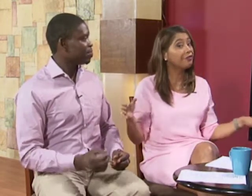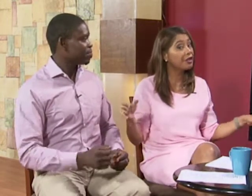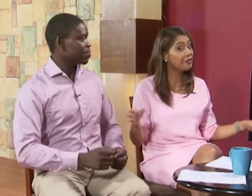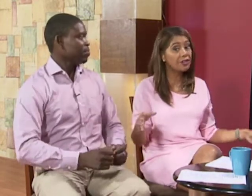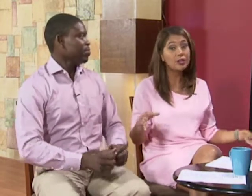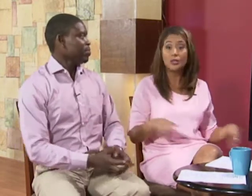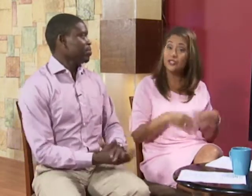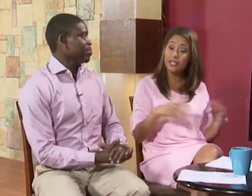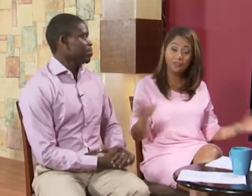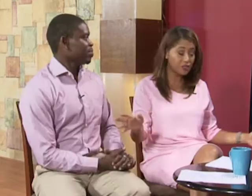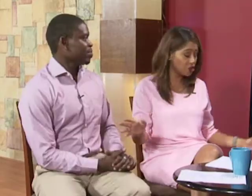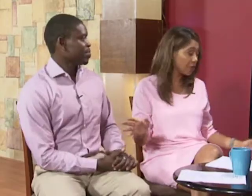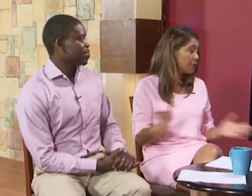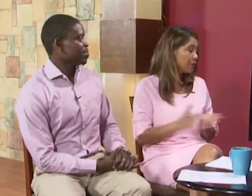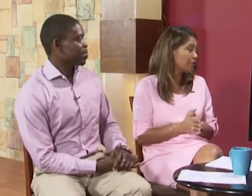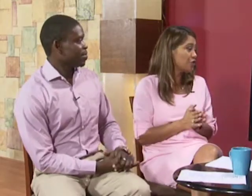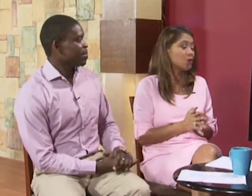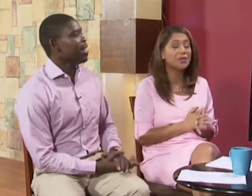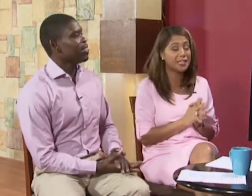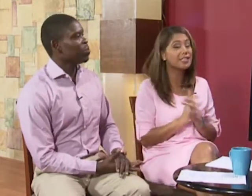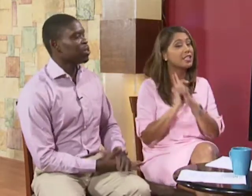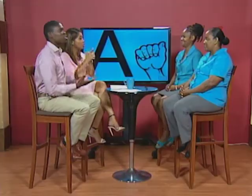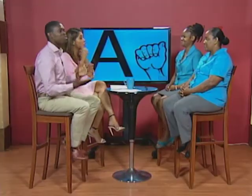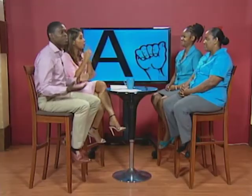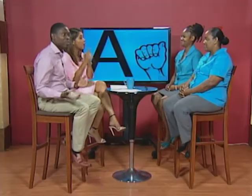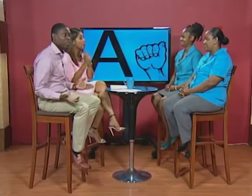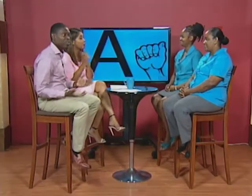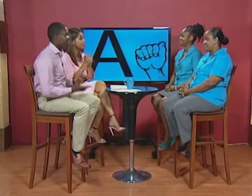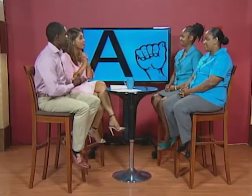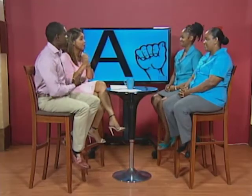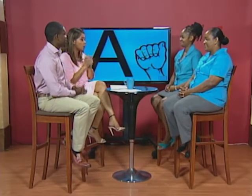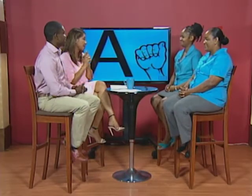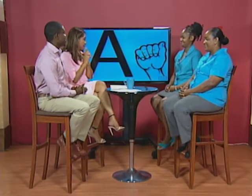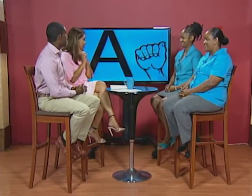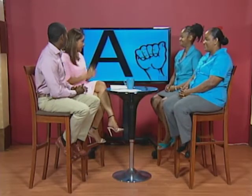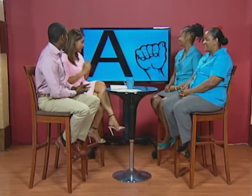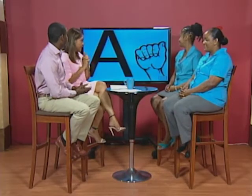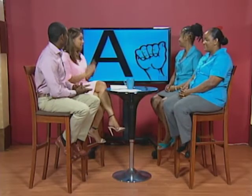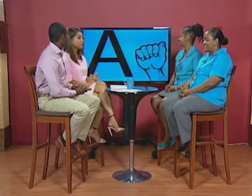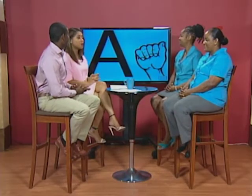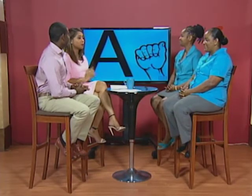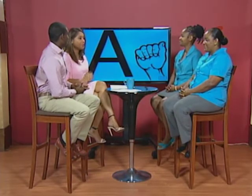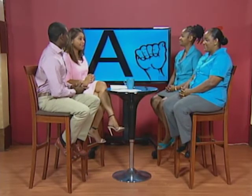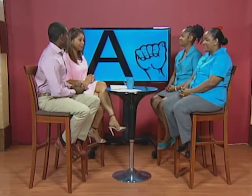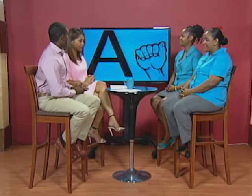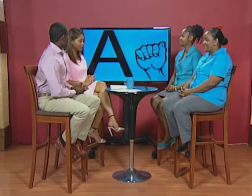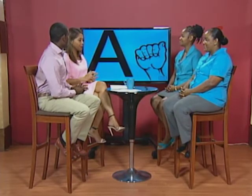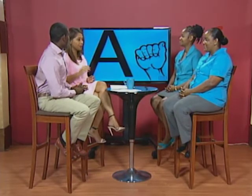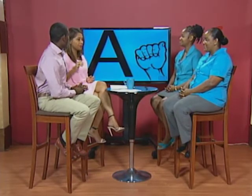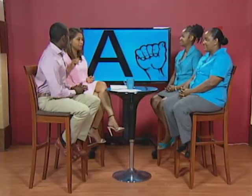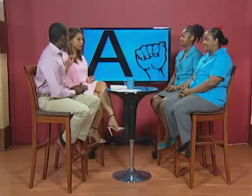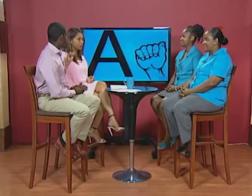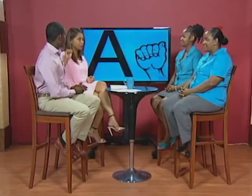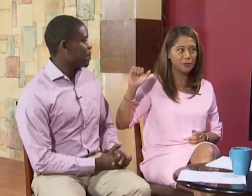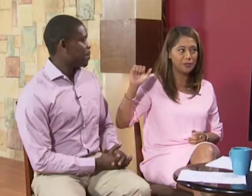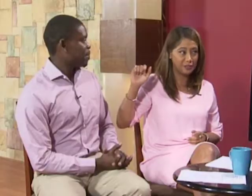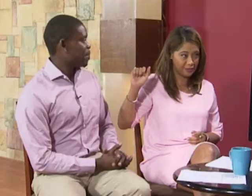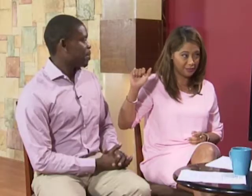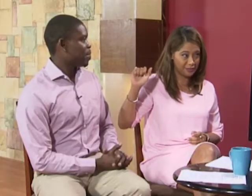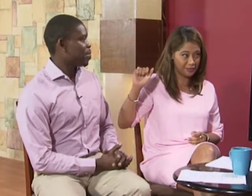free to video yourself and share it with us so we can see your progress as well right so let's see we're going to go a little bit faster